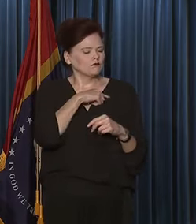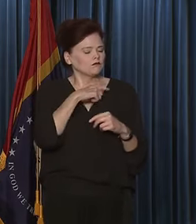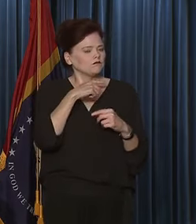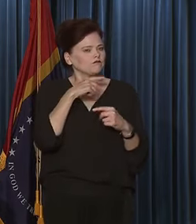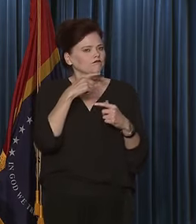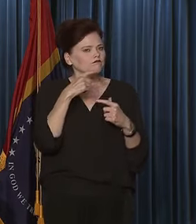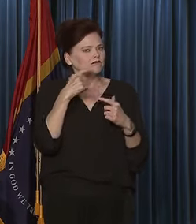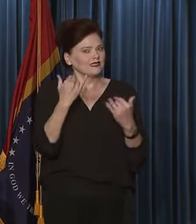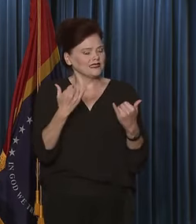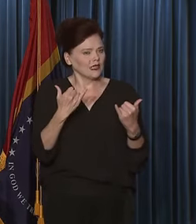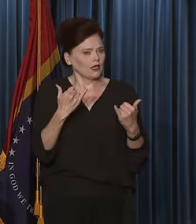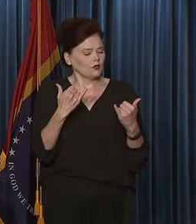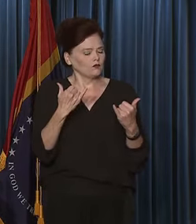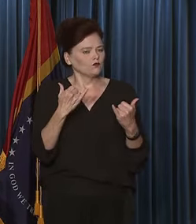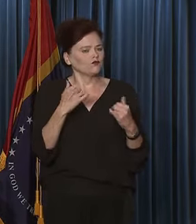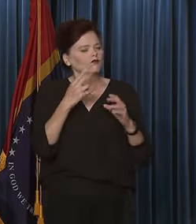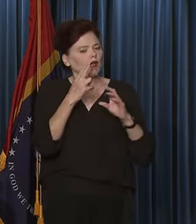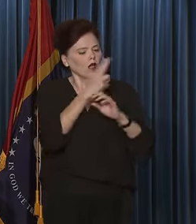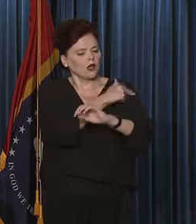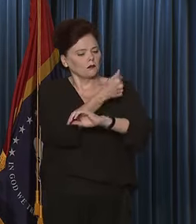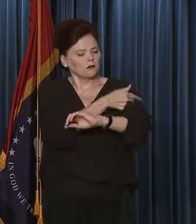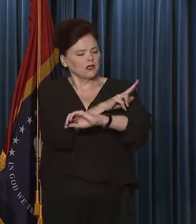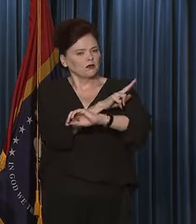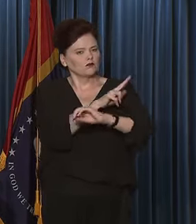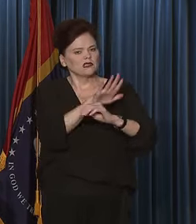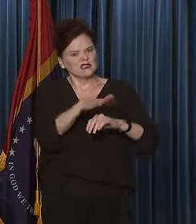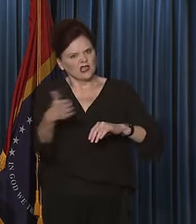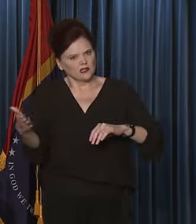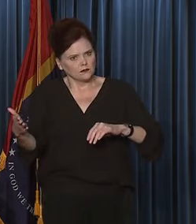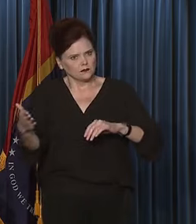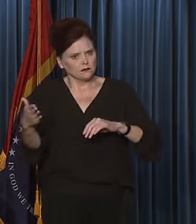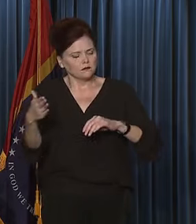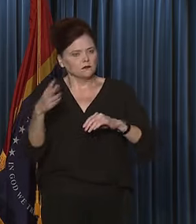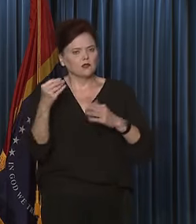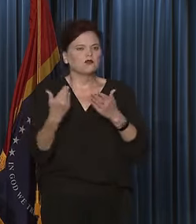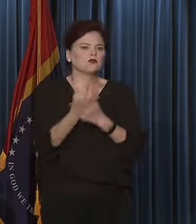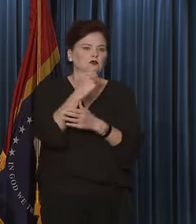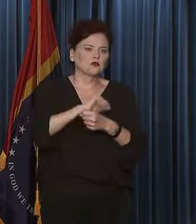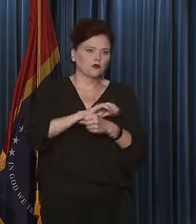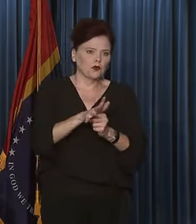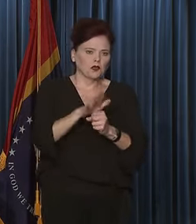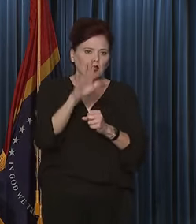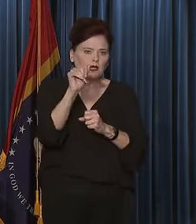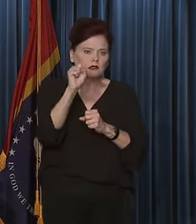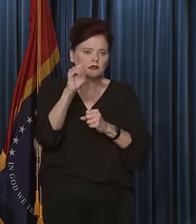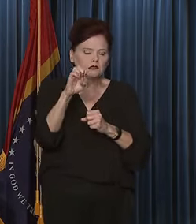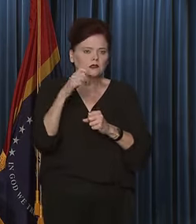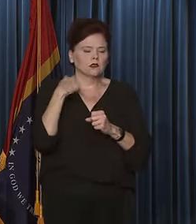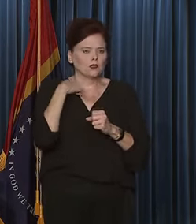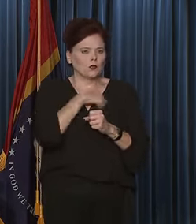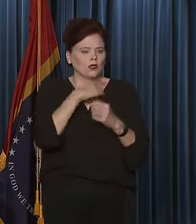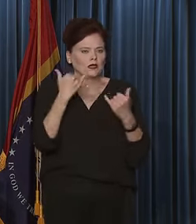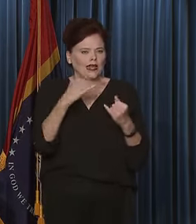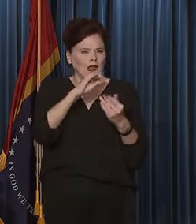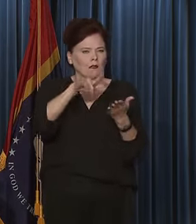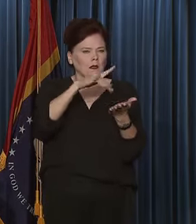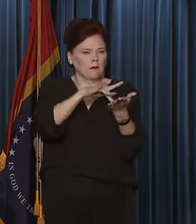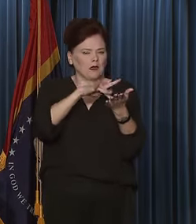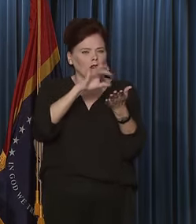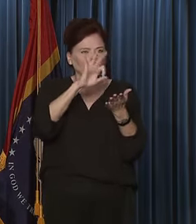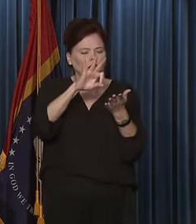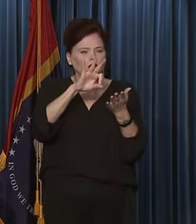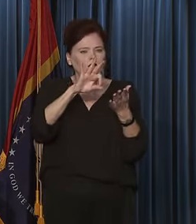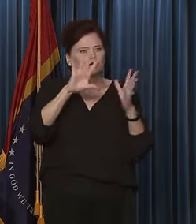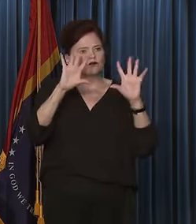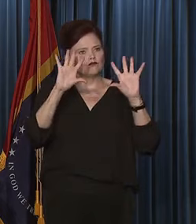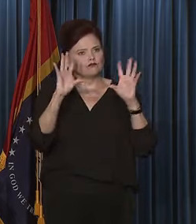part, certainly with respect to hospitalizations and deaths and new cases, that we are in the midst of a phase of